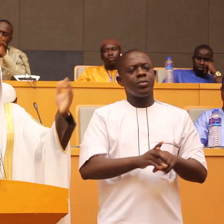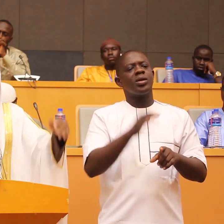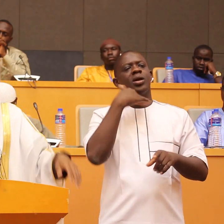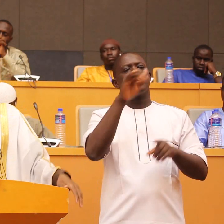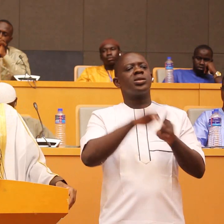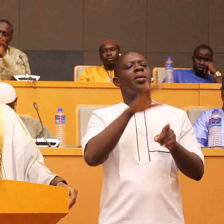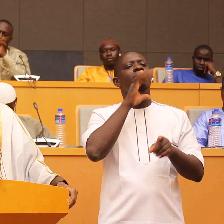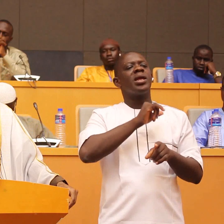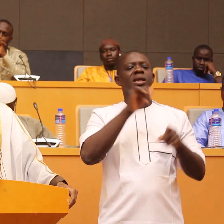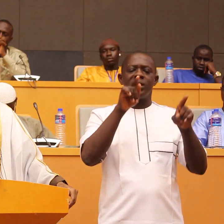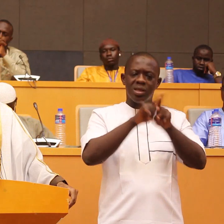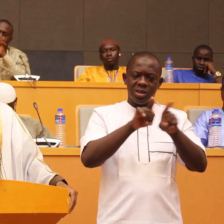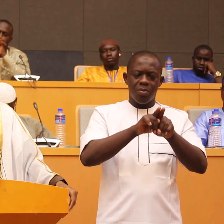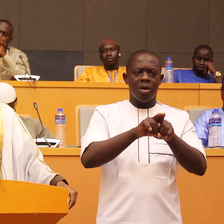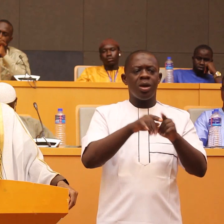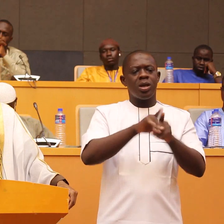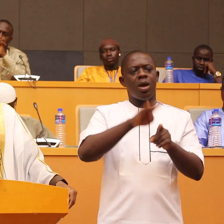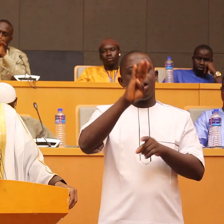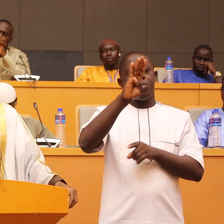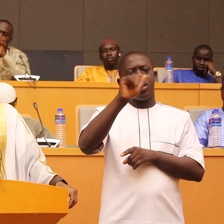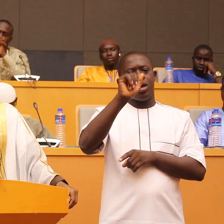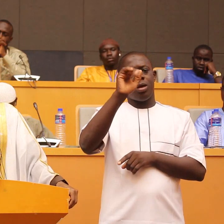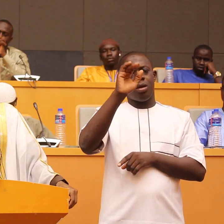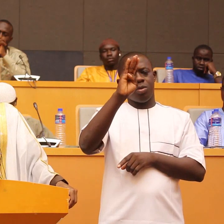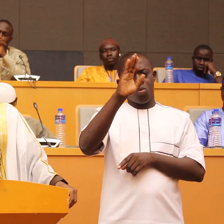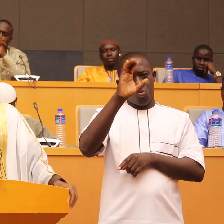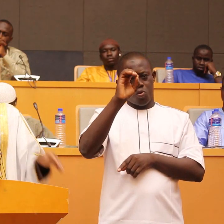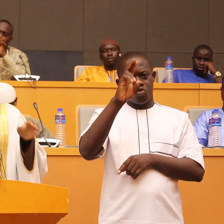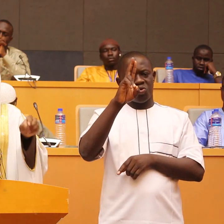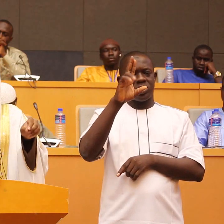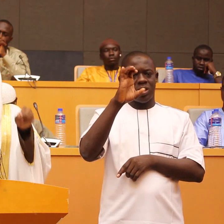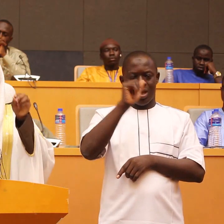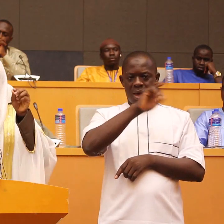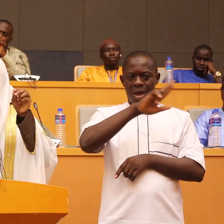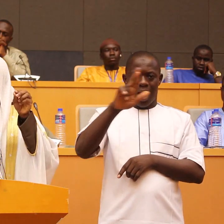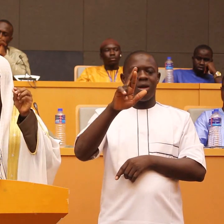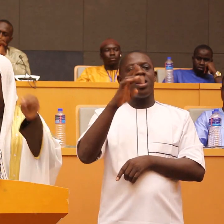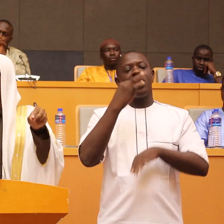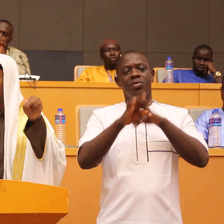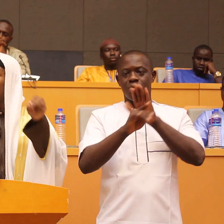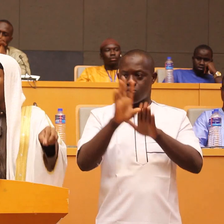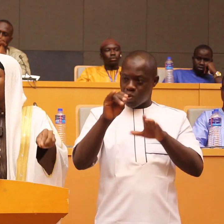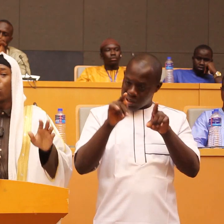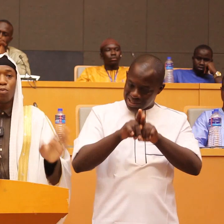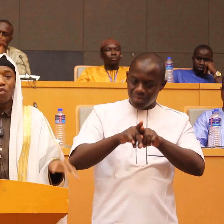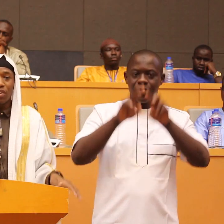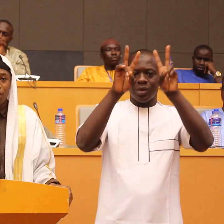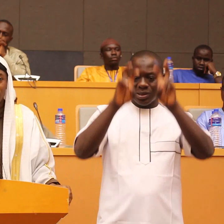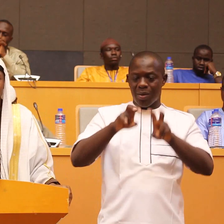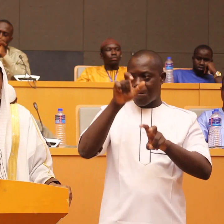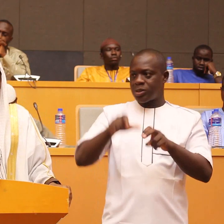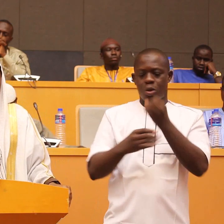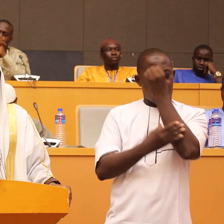like abu bakar saddiq do you think allah will test that person with